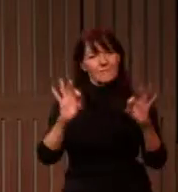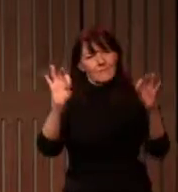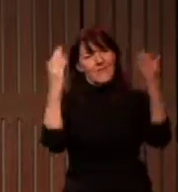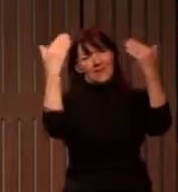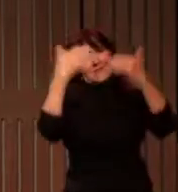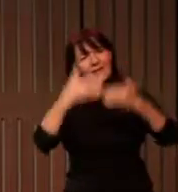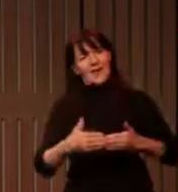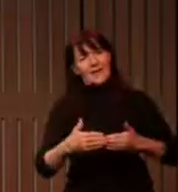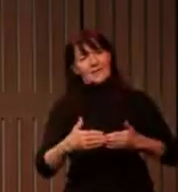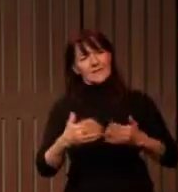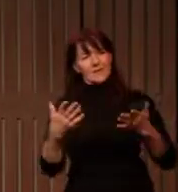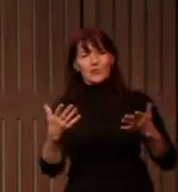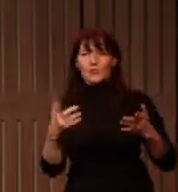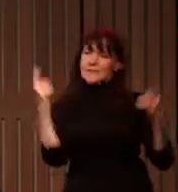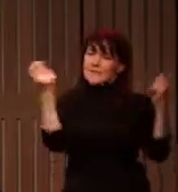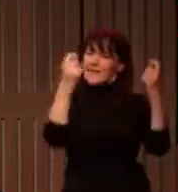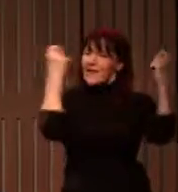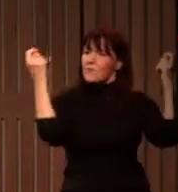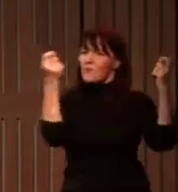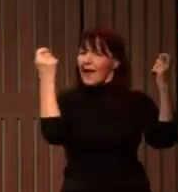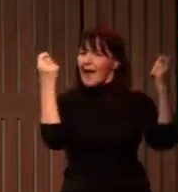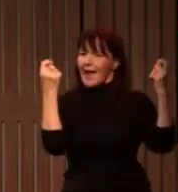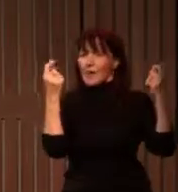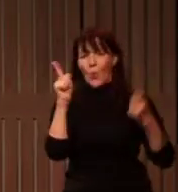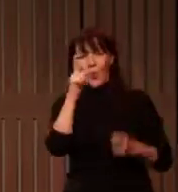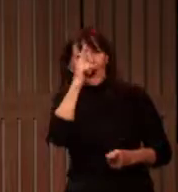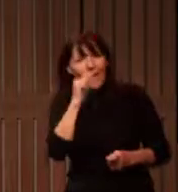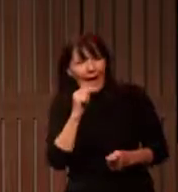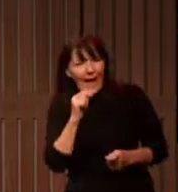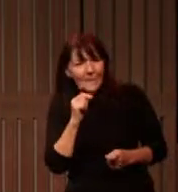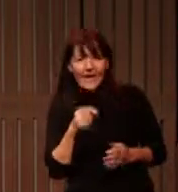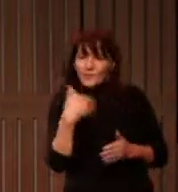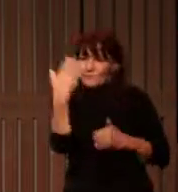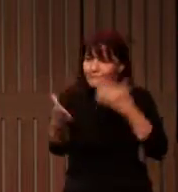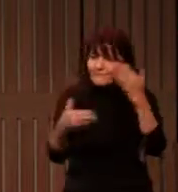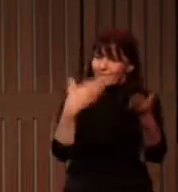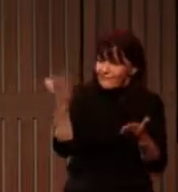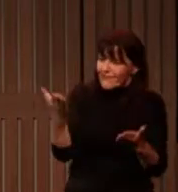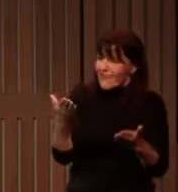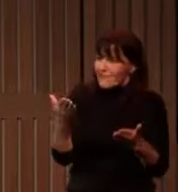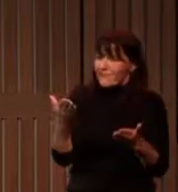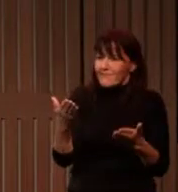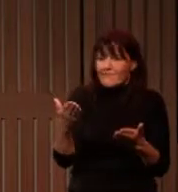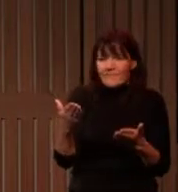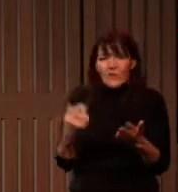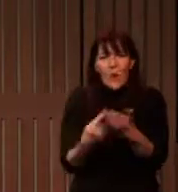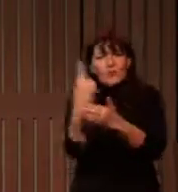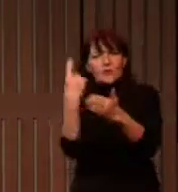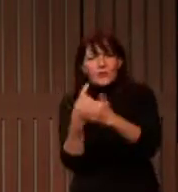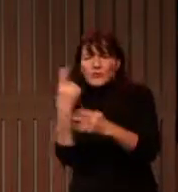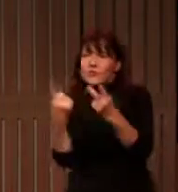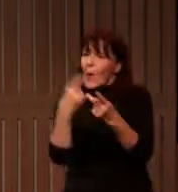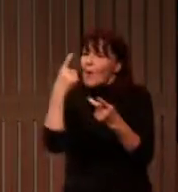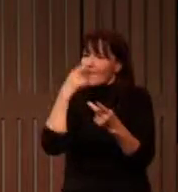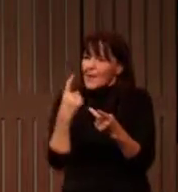celebrate what we can and to give those invitations to those other people who are coming